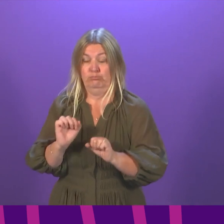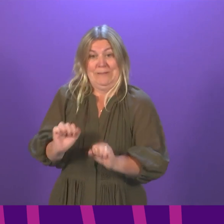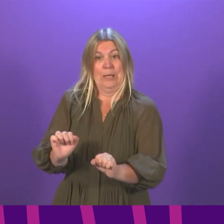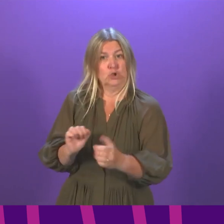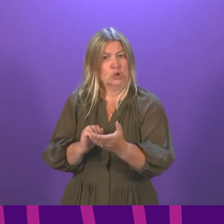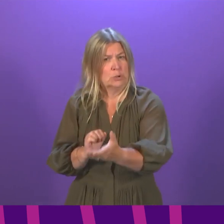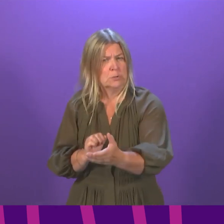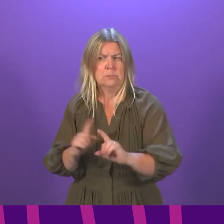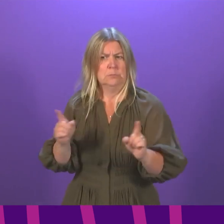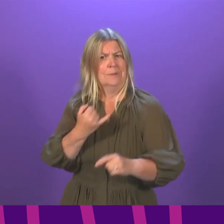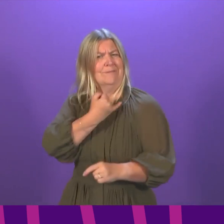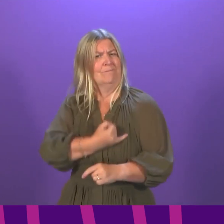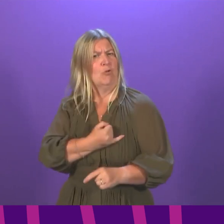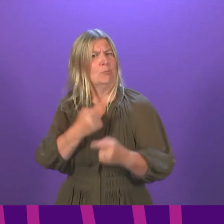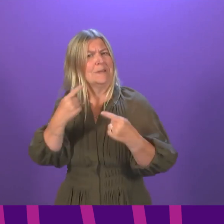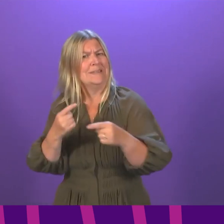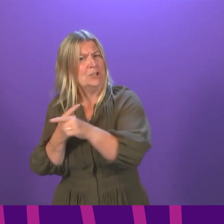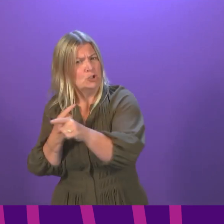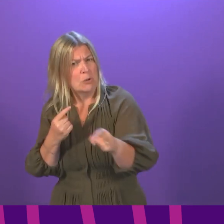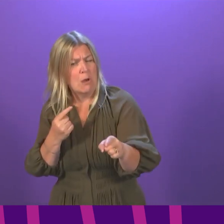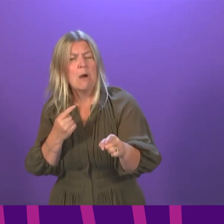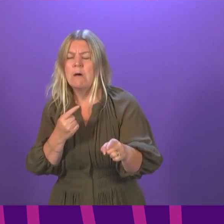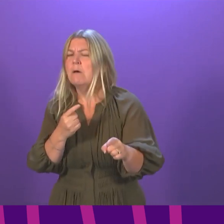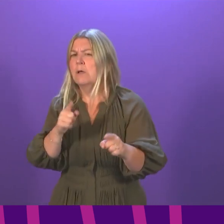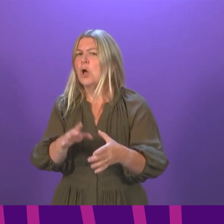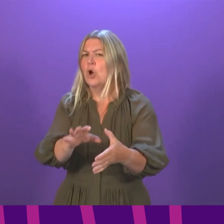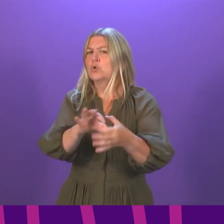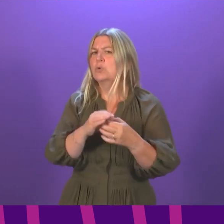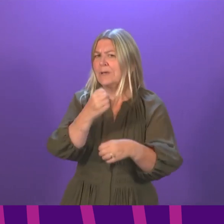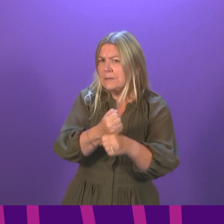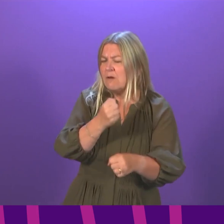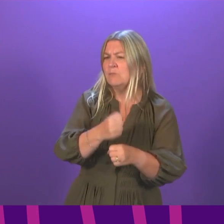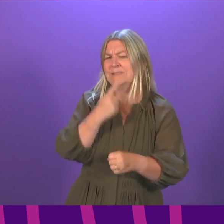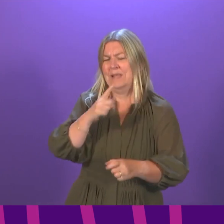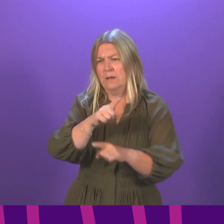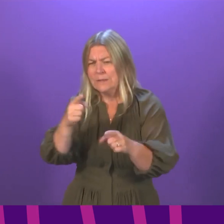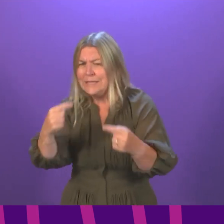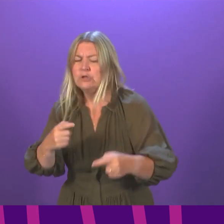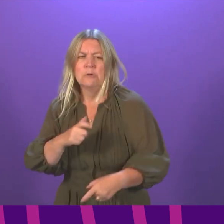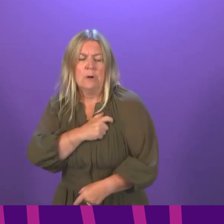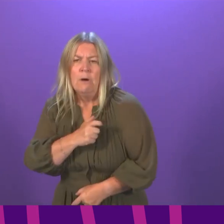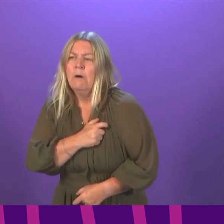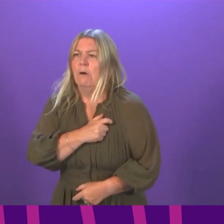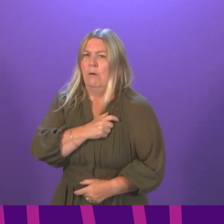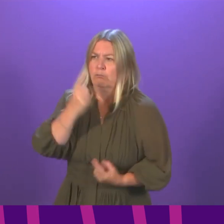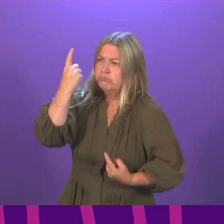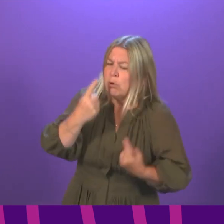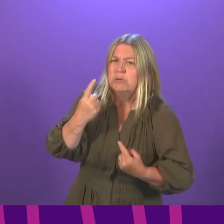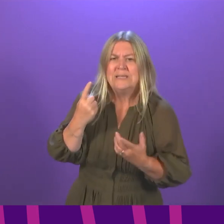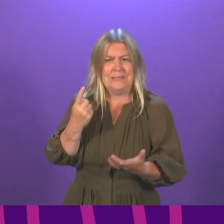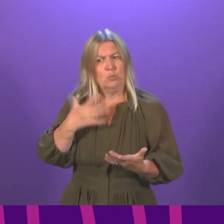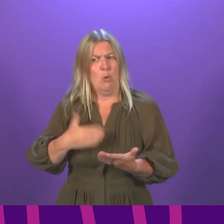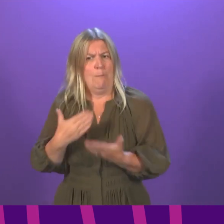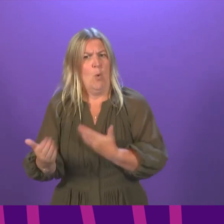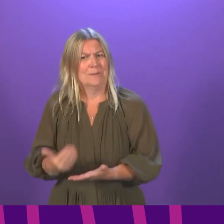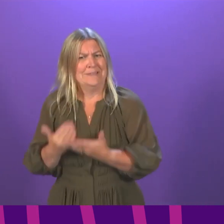found vulnerable teachers contacting the government in droves last year, anxious and asking for better safety measures. What assurance can